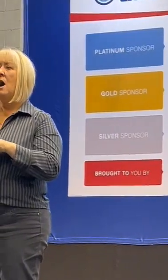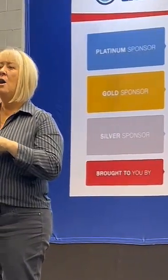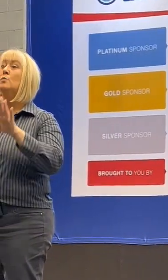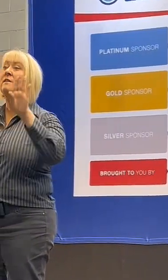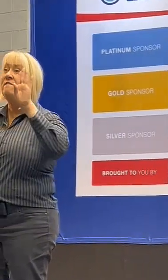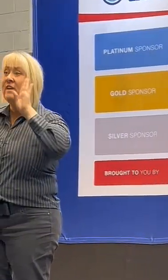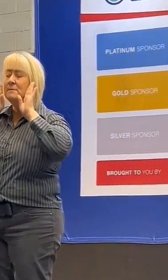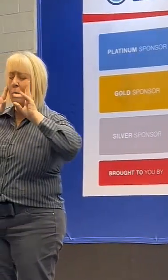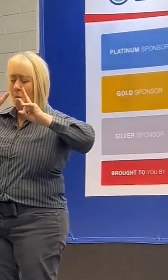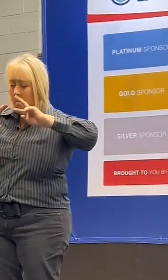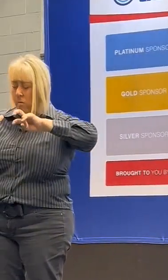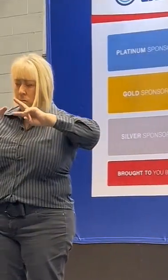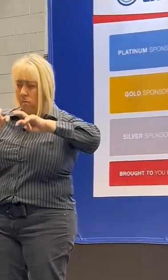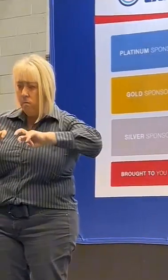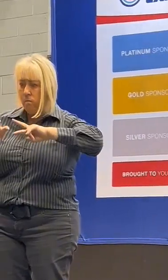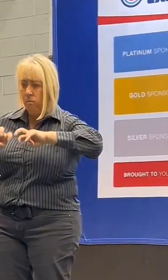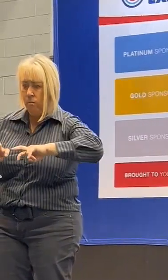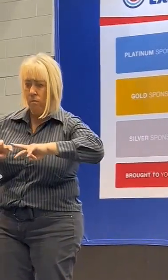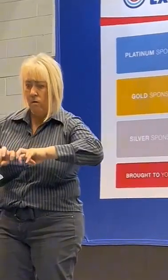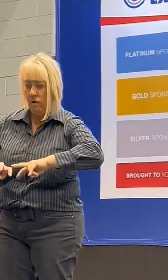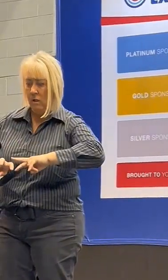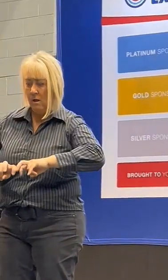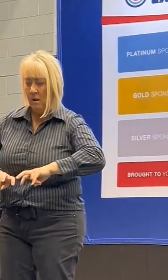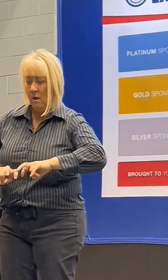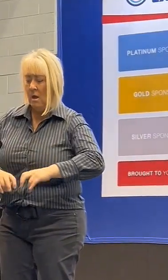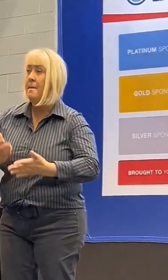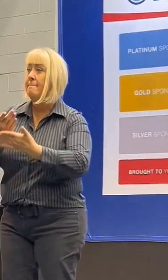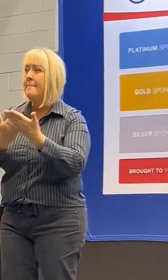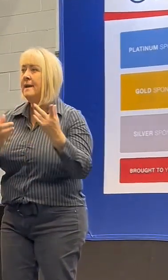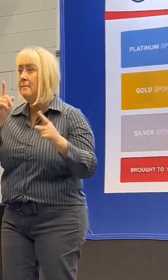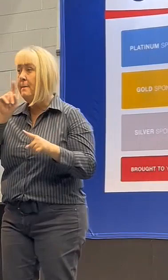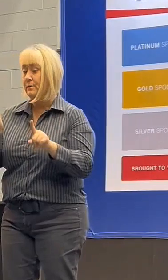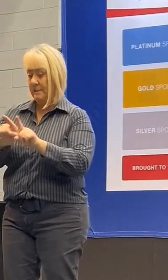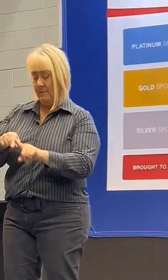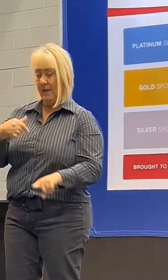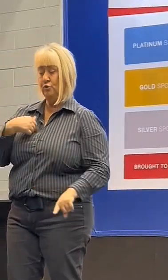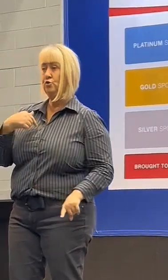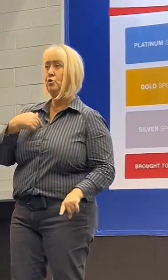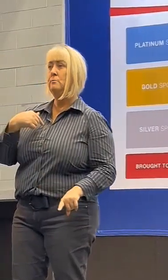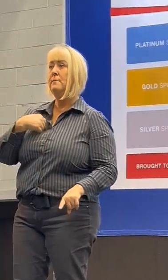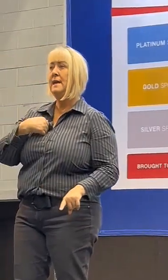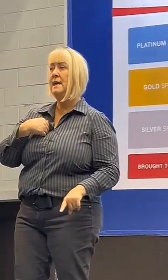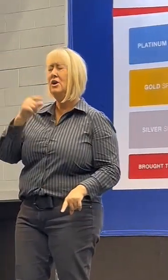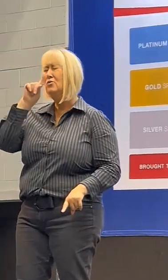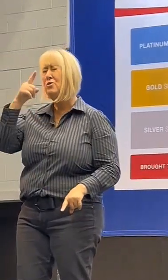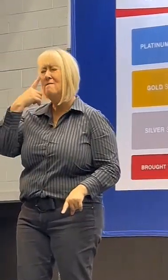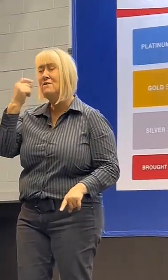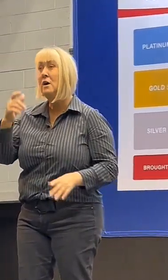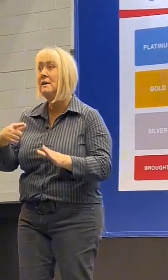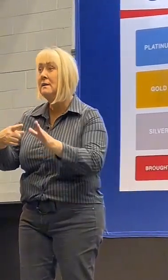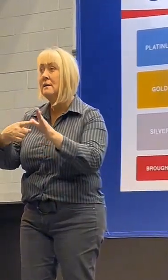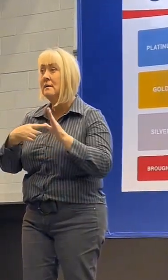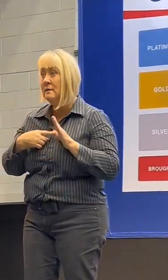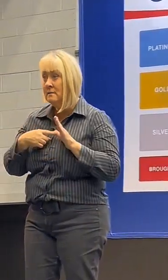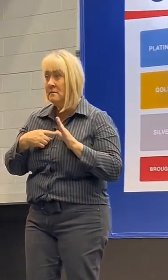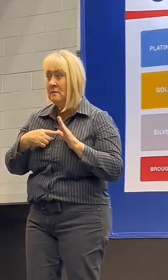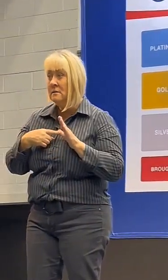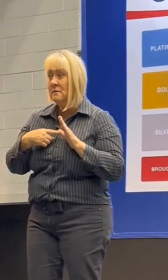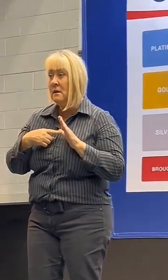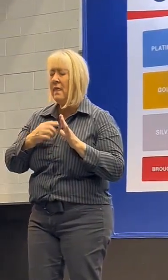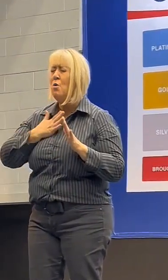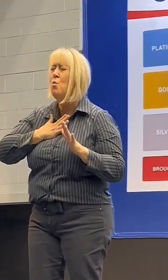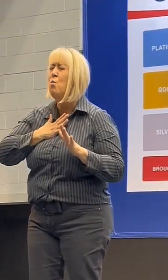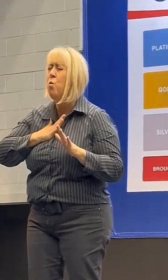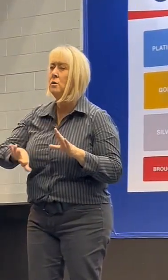loads of fellow Aussie Lyme disease sufferers who were in similar positions to myself and just desperate to get